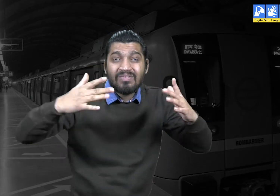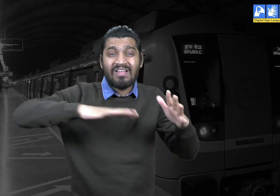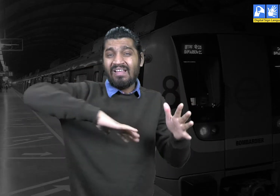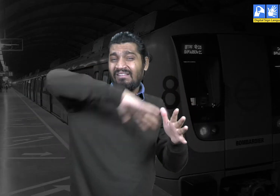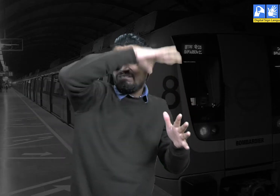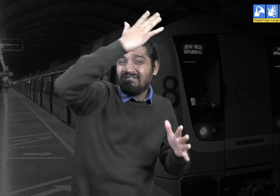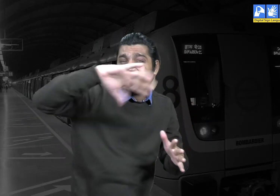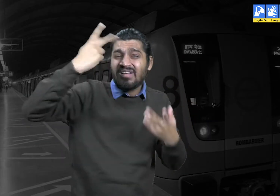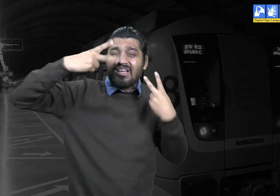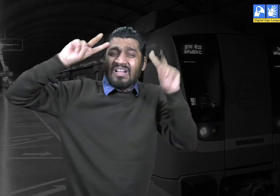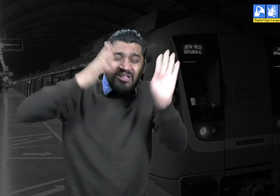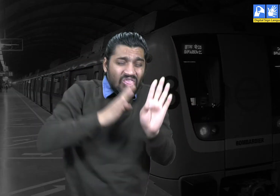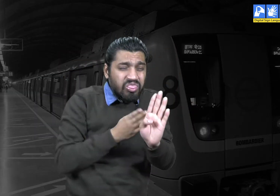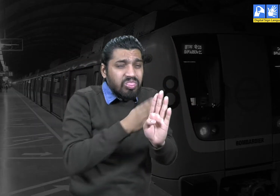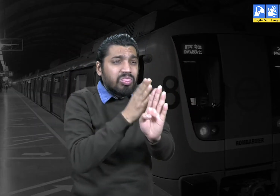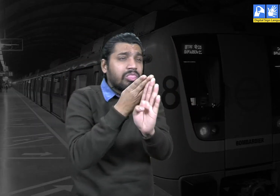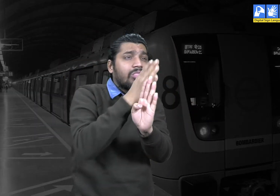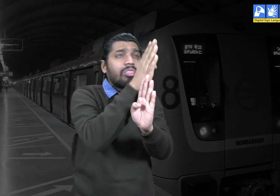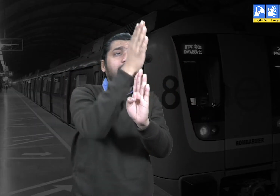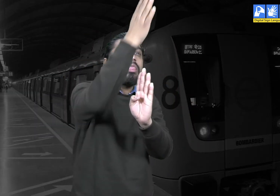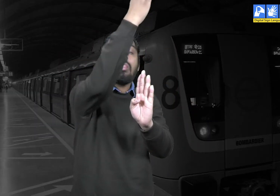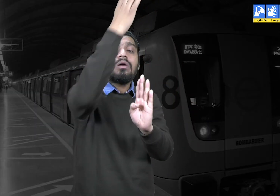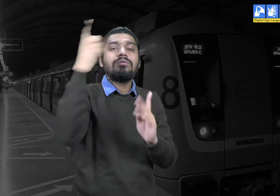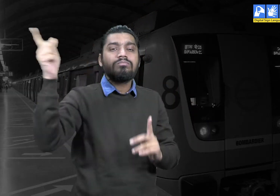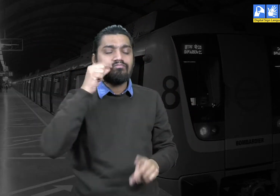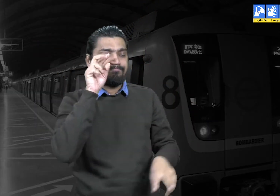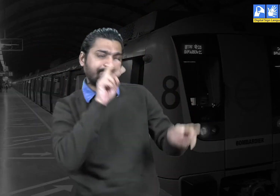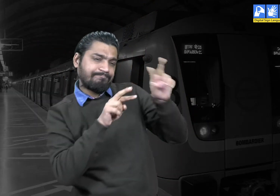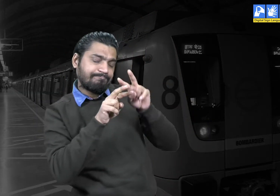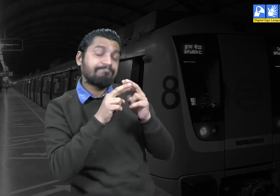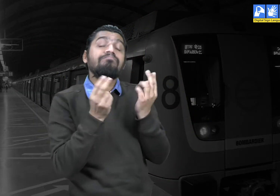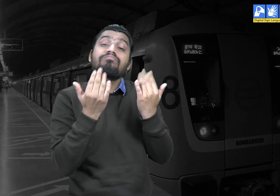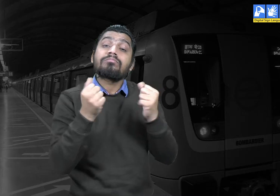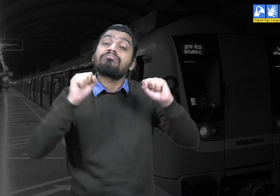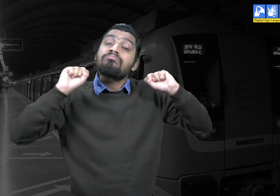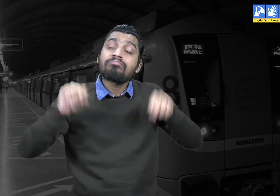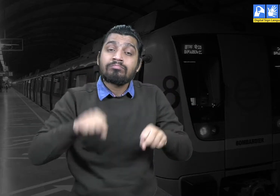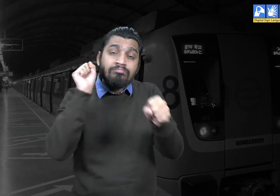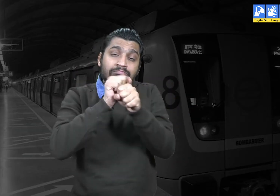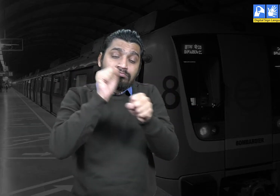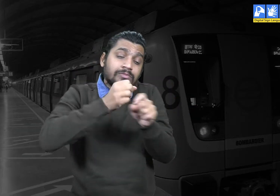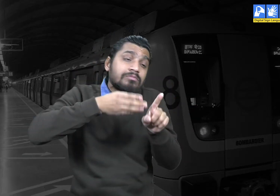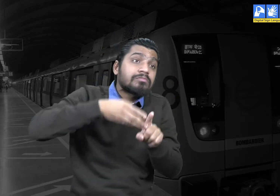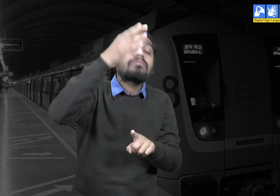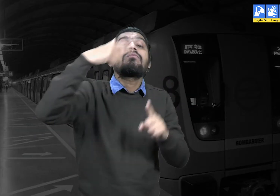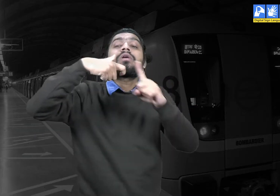tunnels, bridges etc. The total project covered